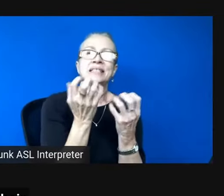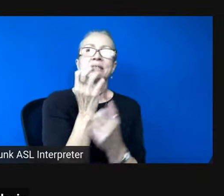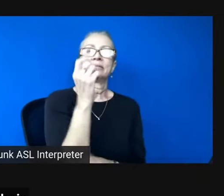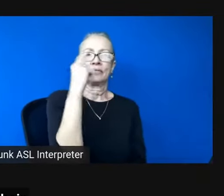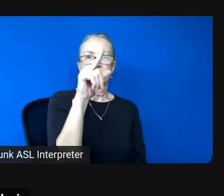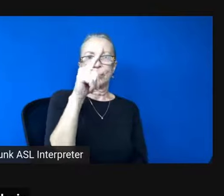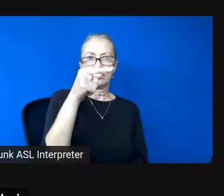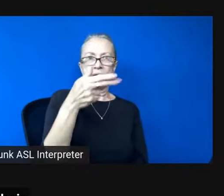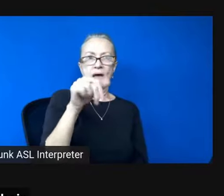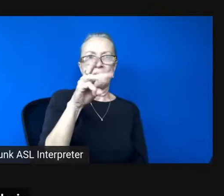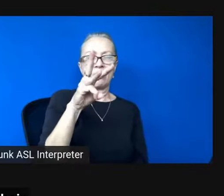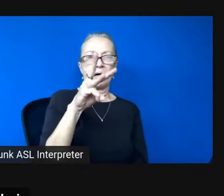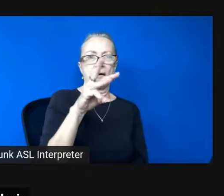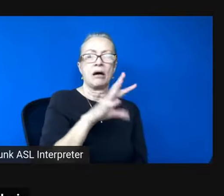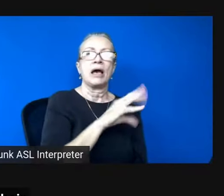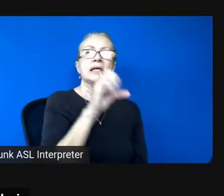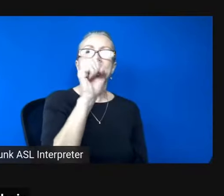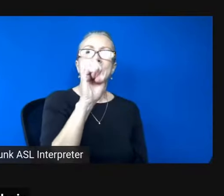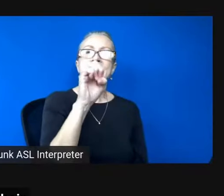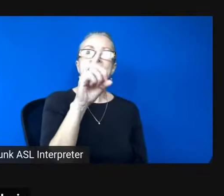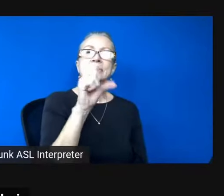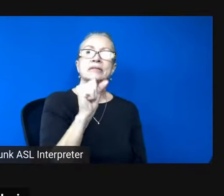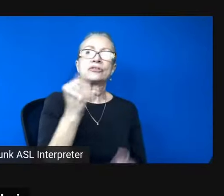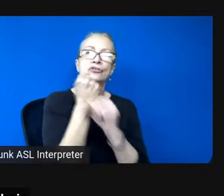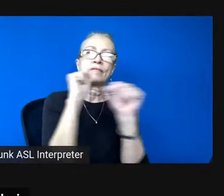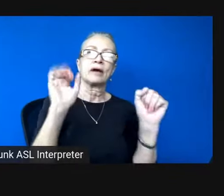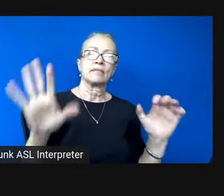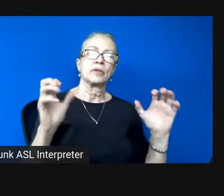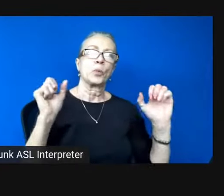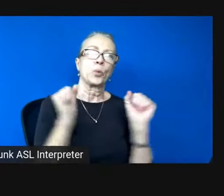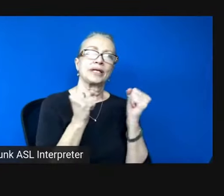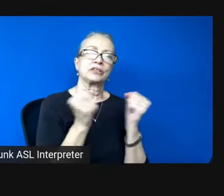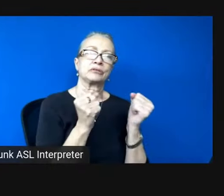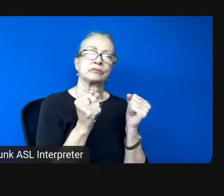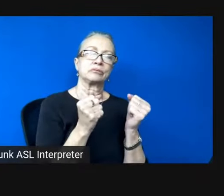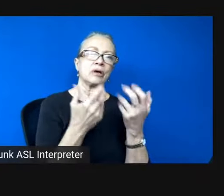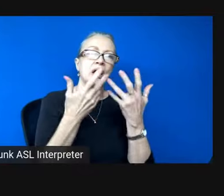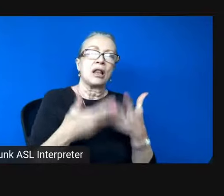seed survives their winter a lost spell buds